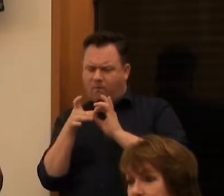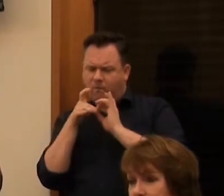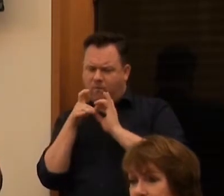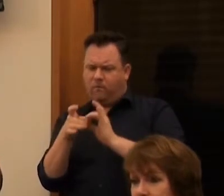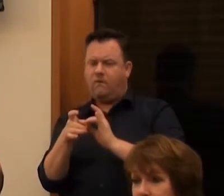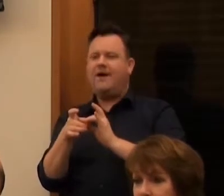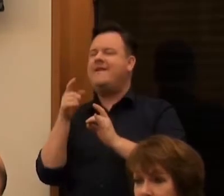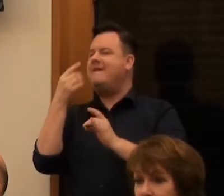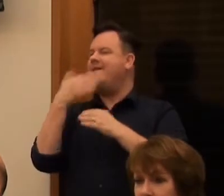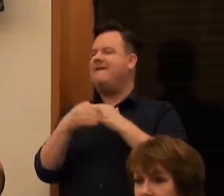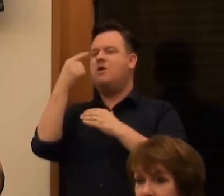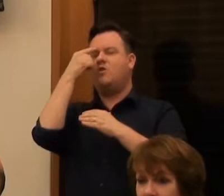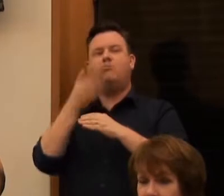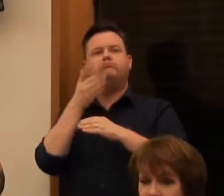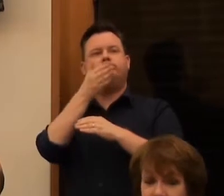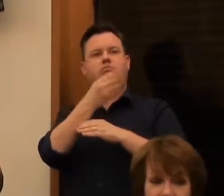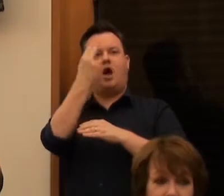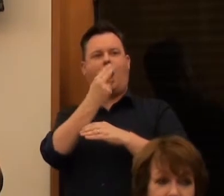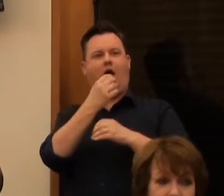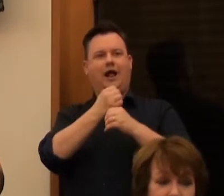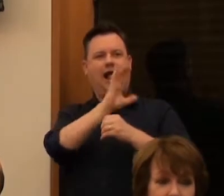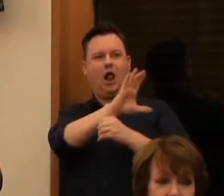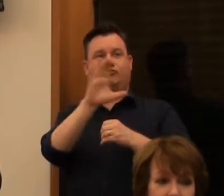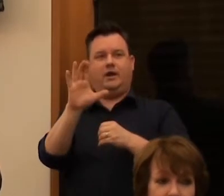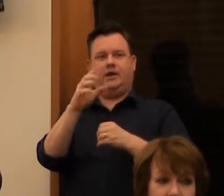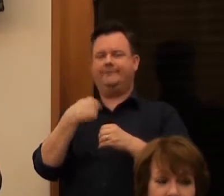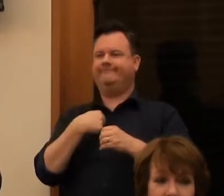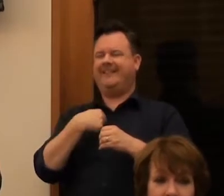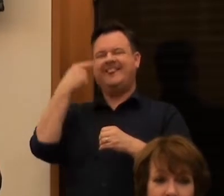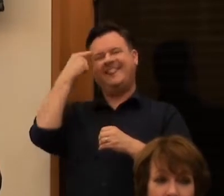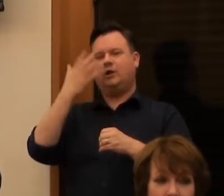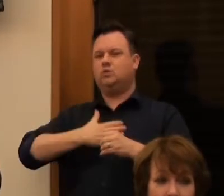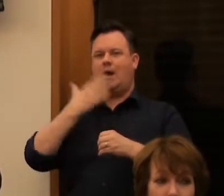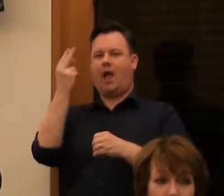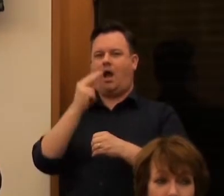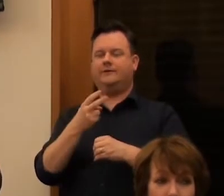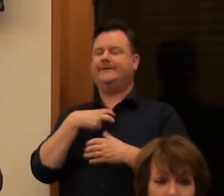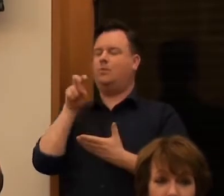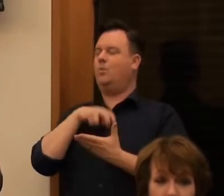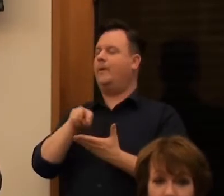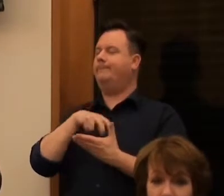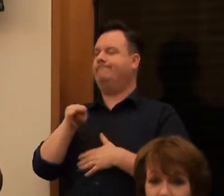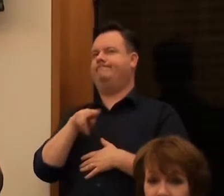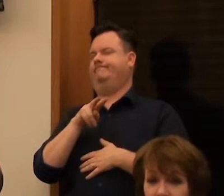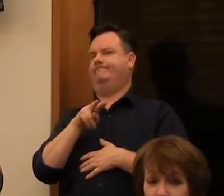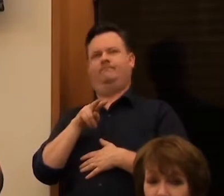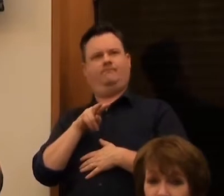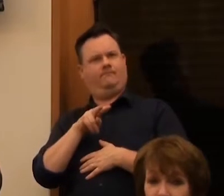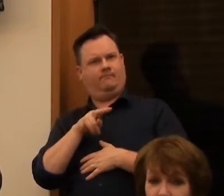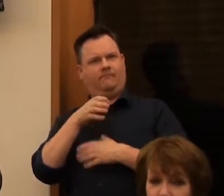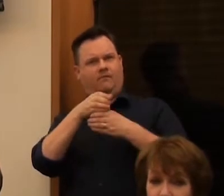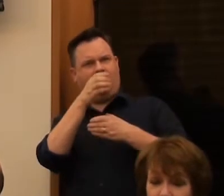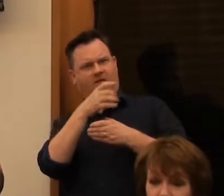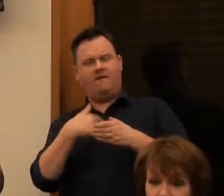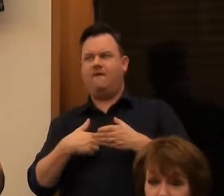of going to an art gallery. Don't even know that they like art. And they walk around the street and they see something. Makes them feel something. Makes them